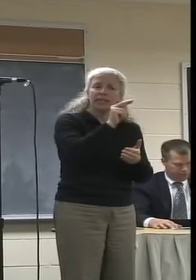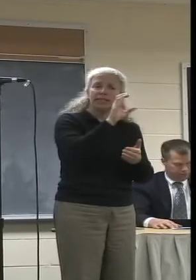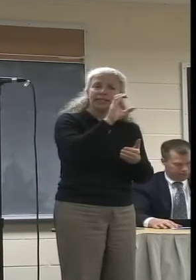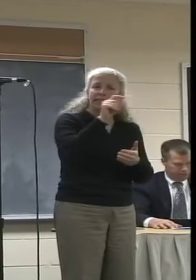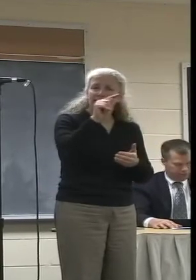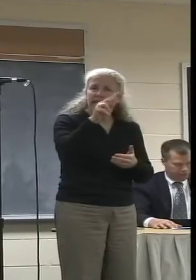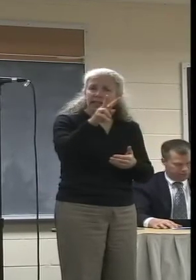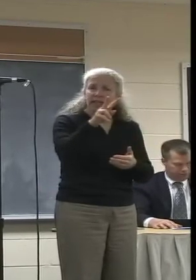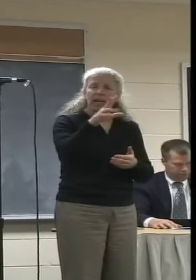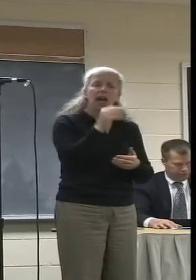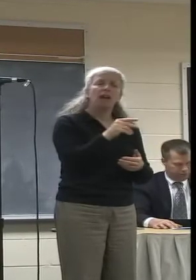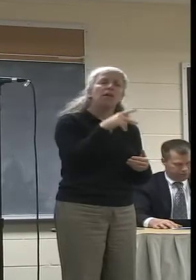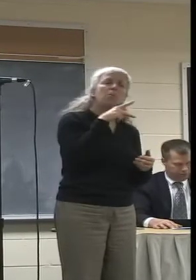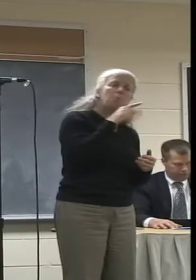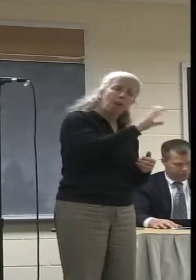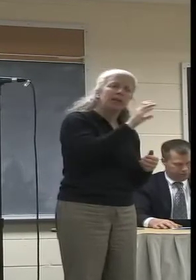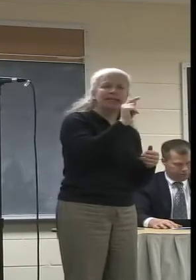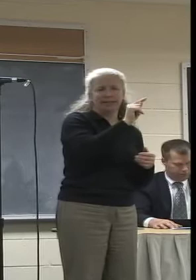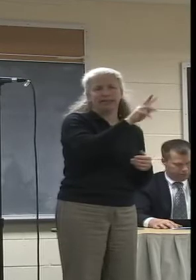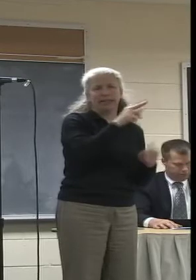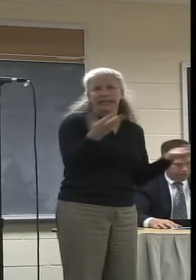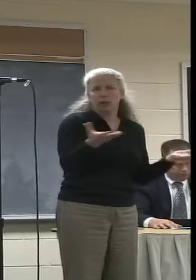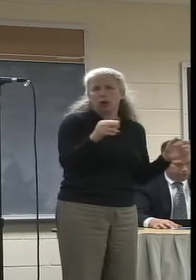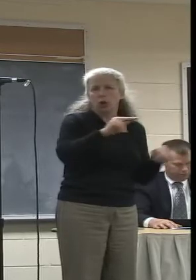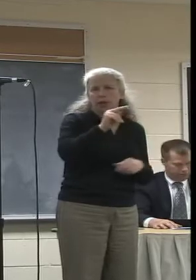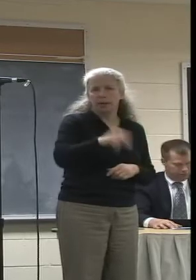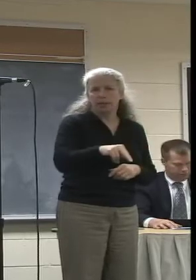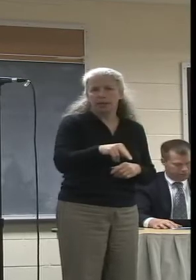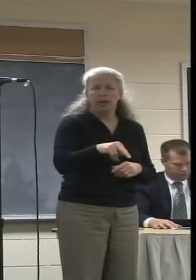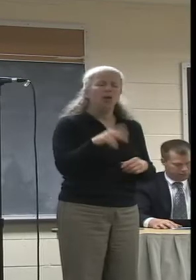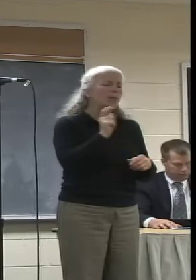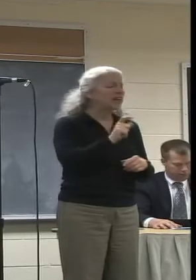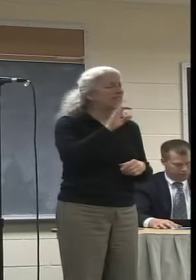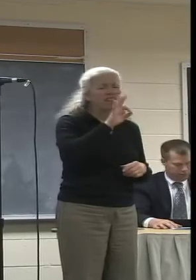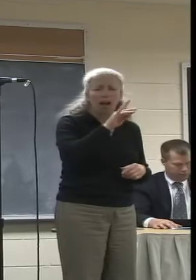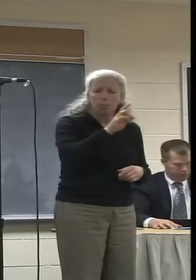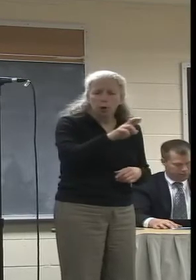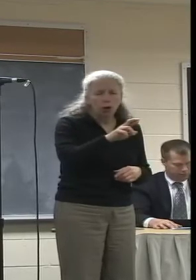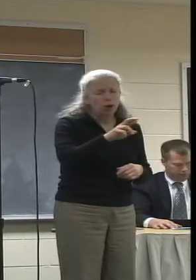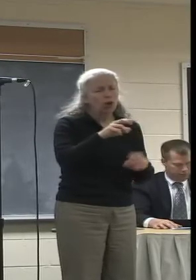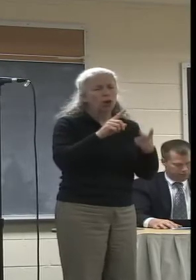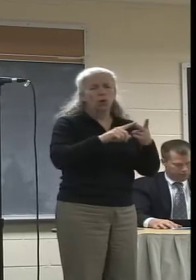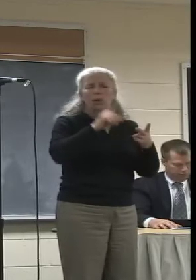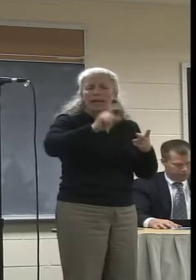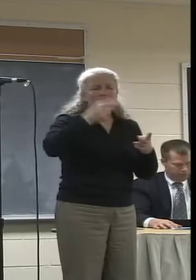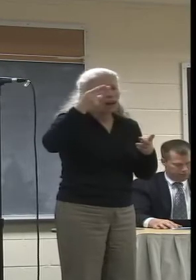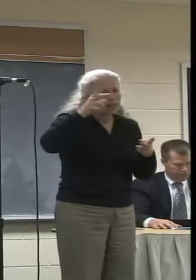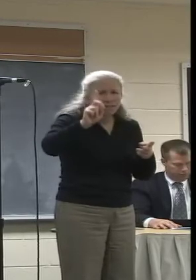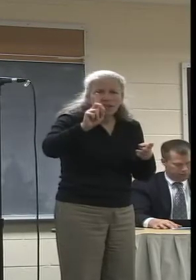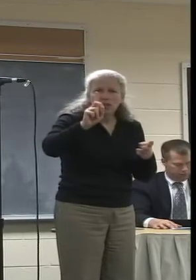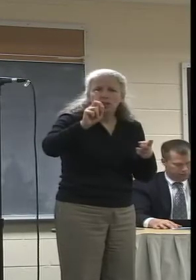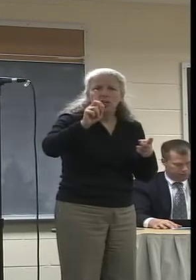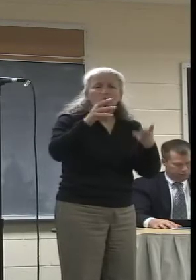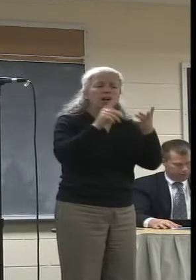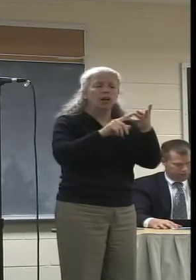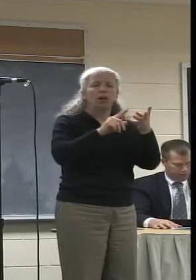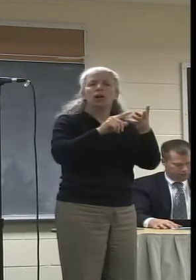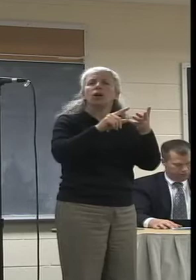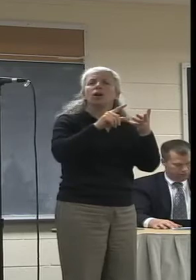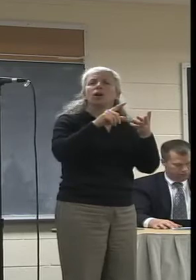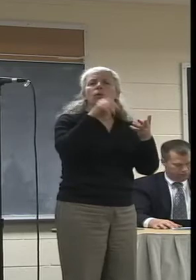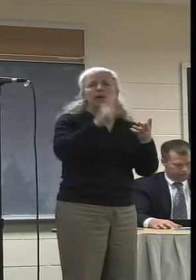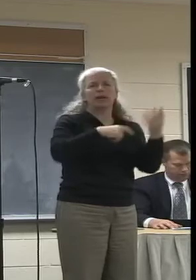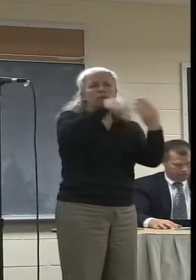television in Northampton. Please connect us via fiber. Please broadcast us in high definition. And please provide our program